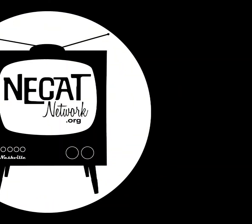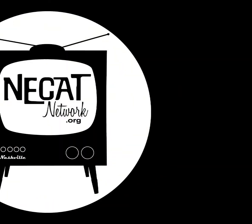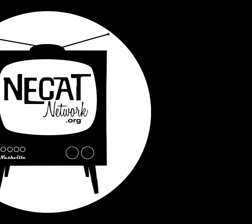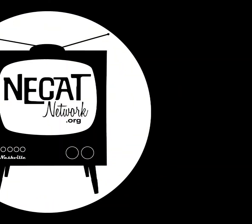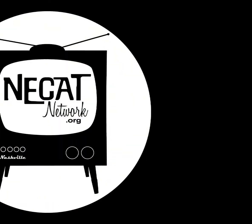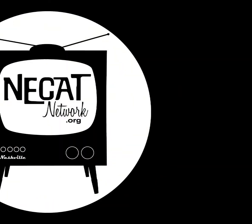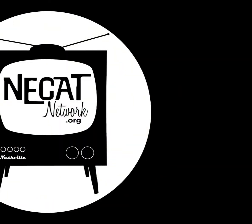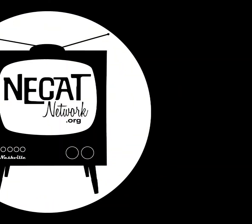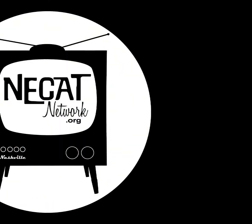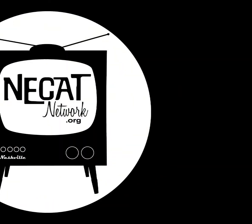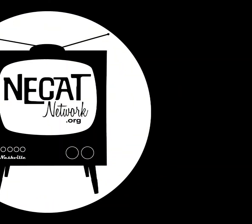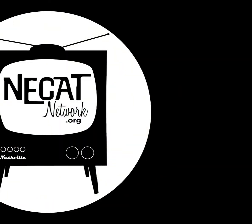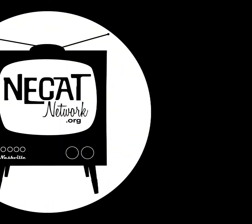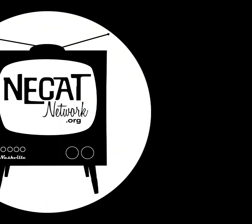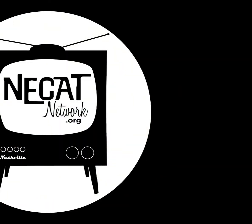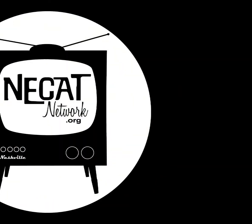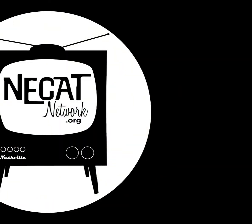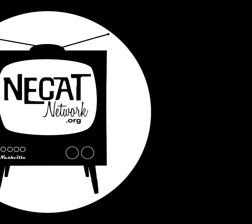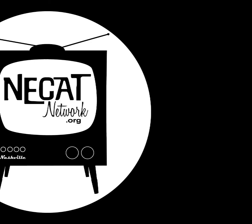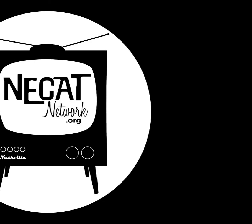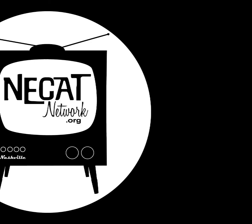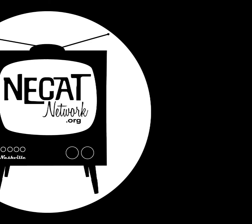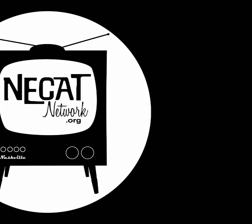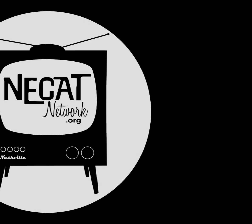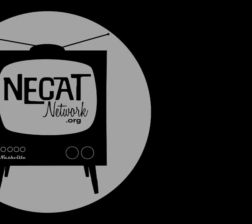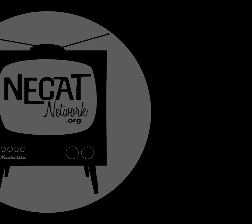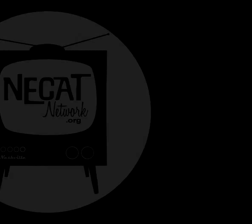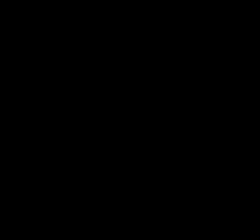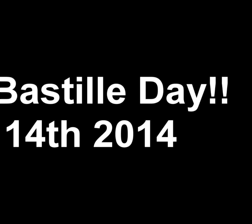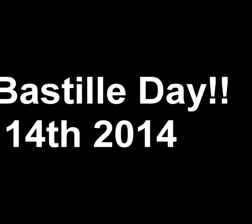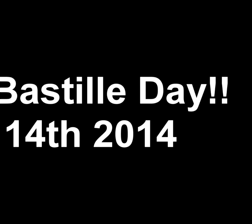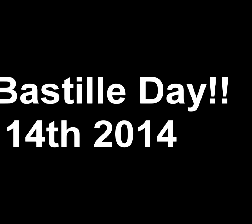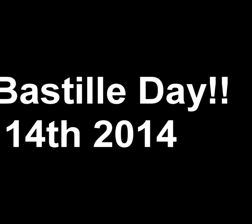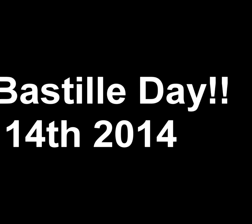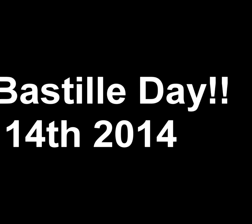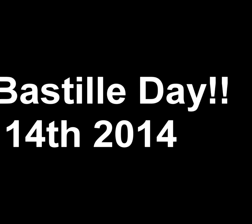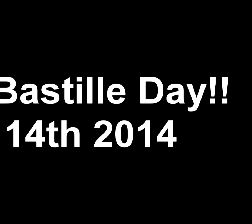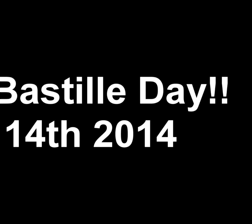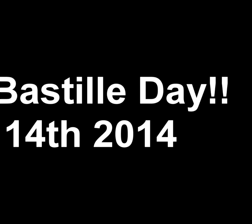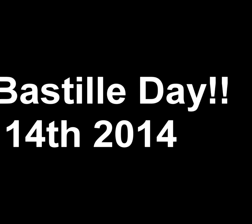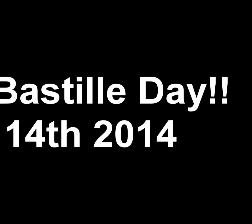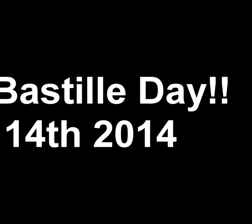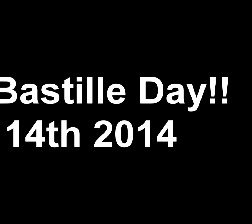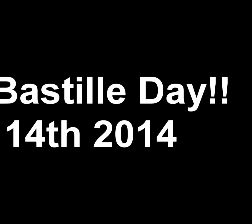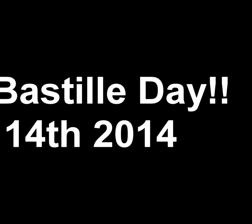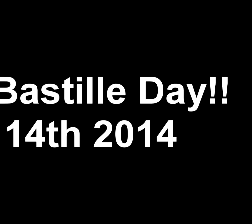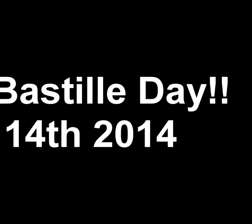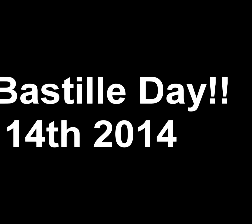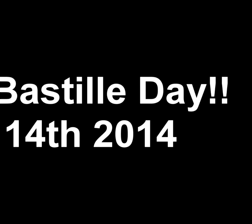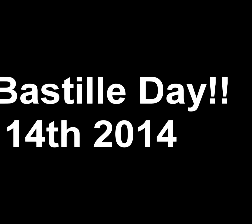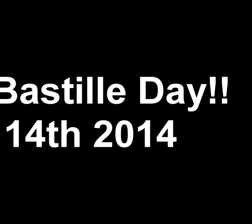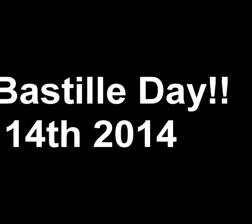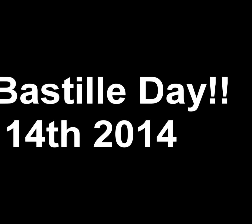Did I butcher that enough? The French I just had? I think we got another good one. Yeah. All right. Let's keep moving. Oh